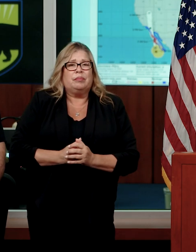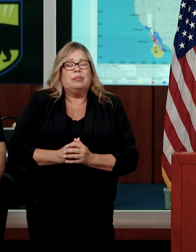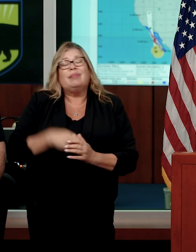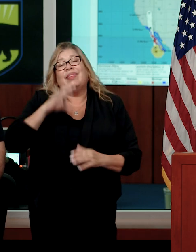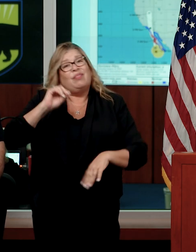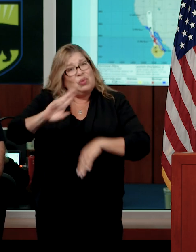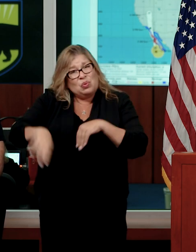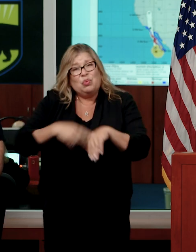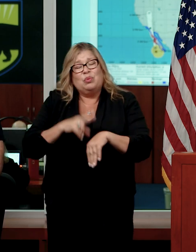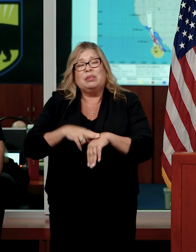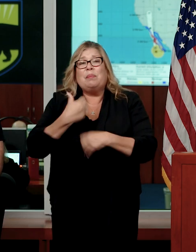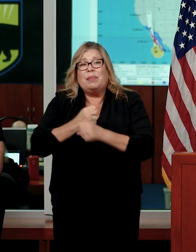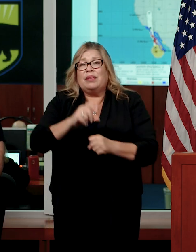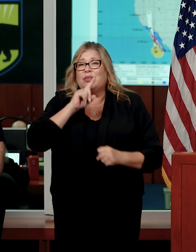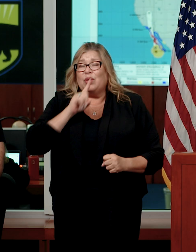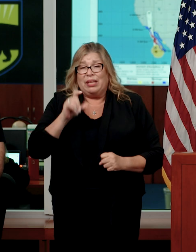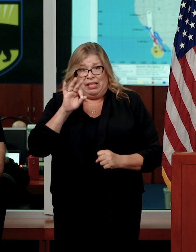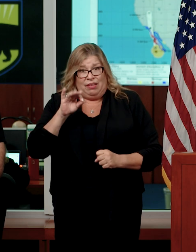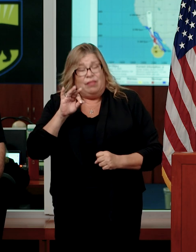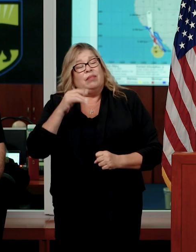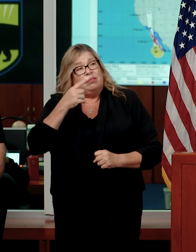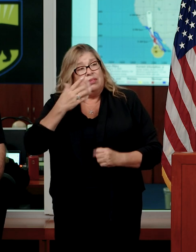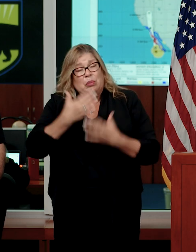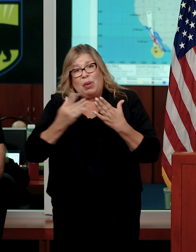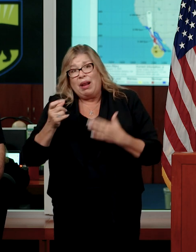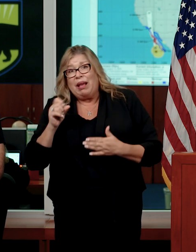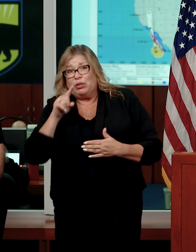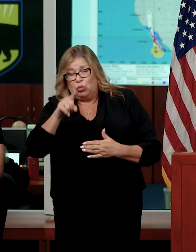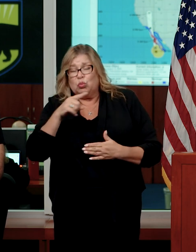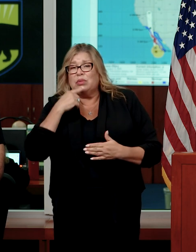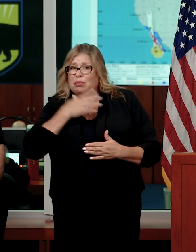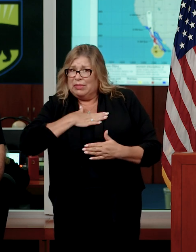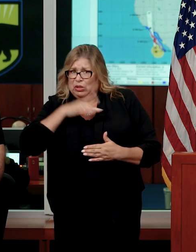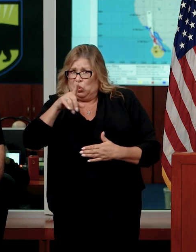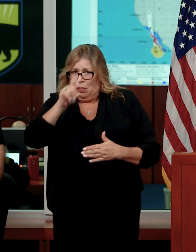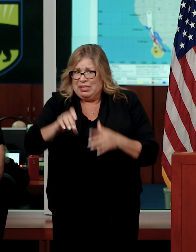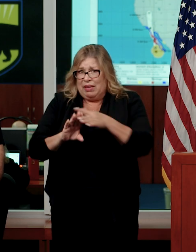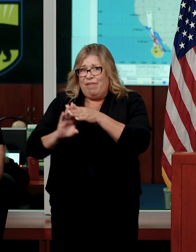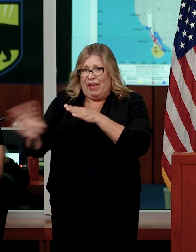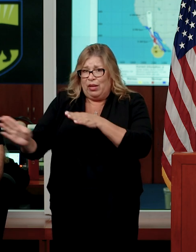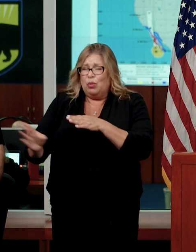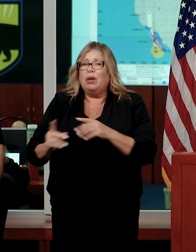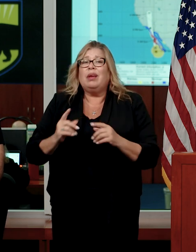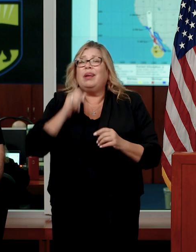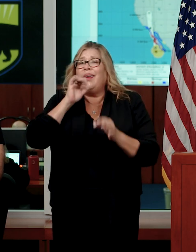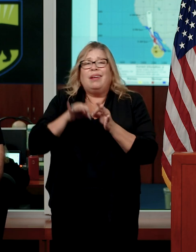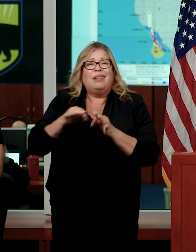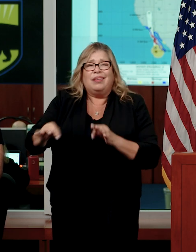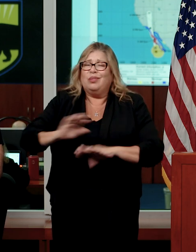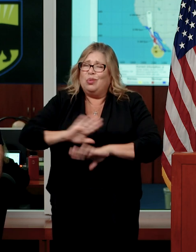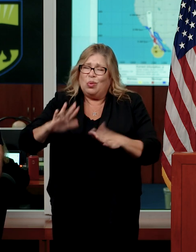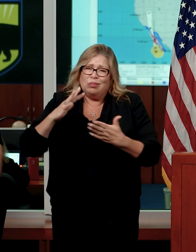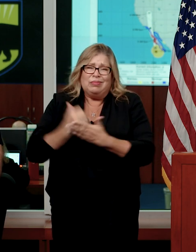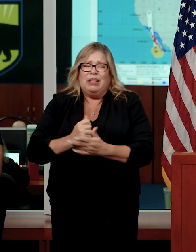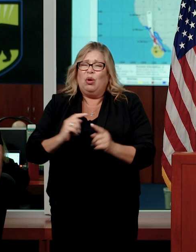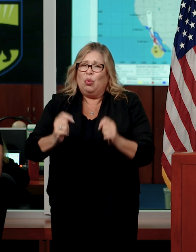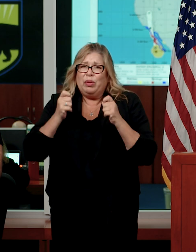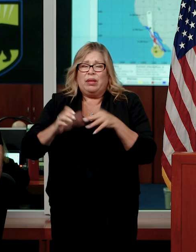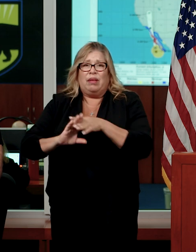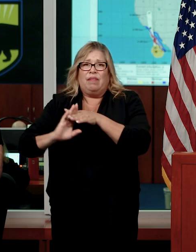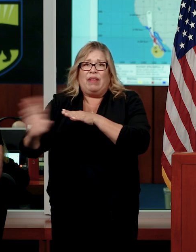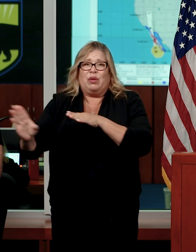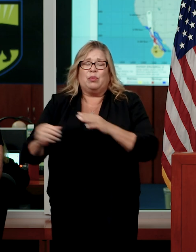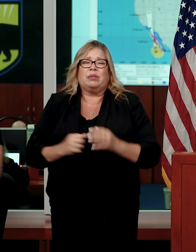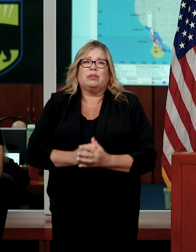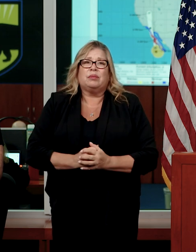all means, ensure that if you are asked to evacuate, that you do so immediately. While the challenges we